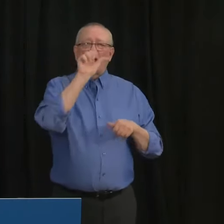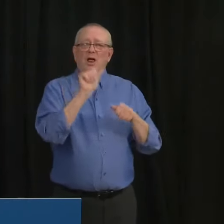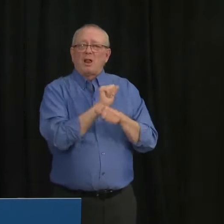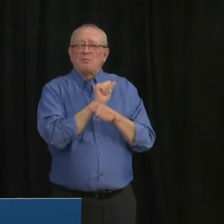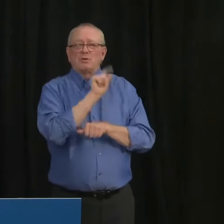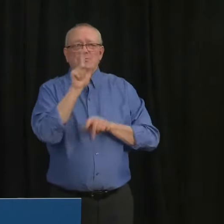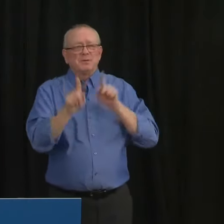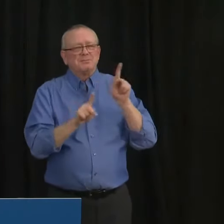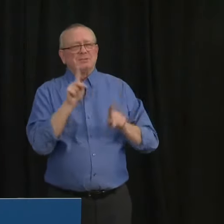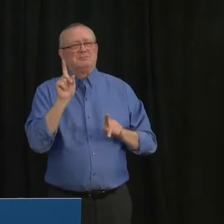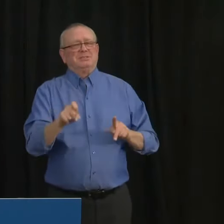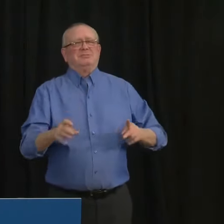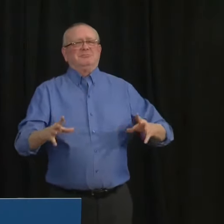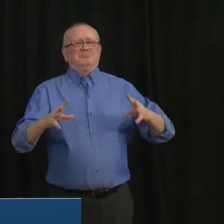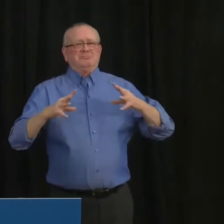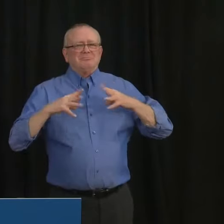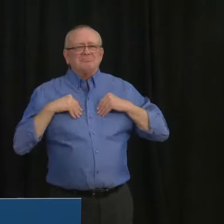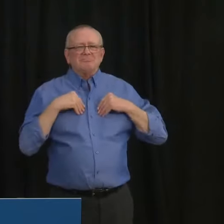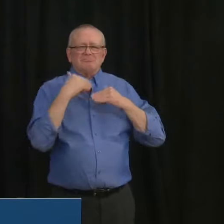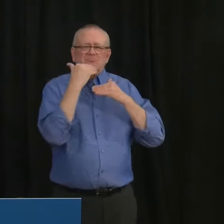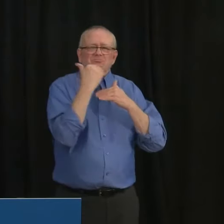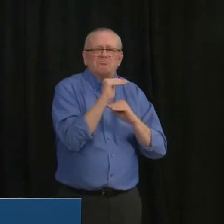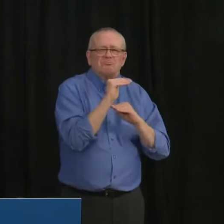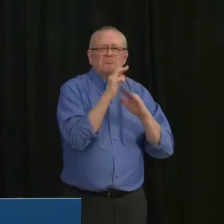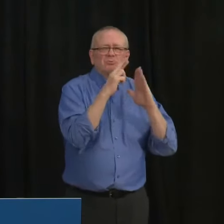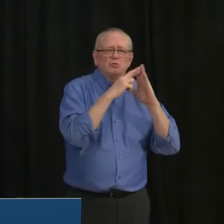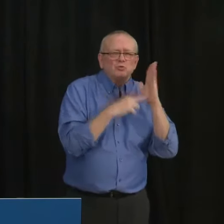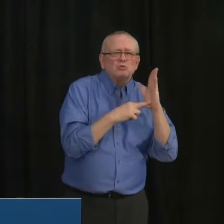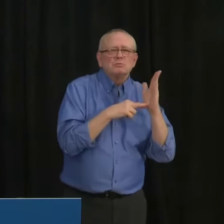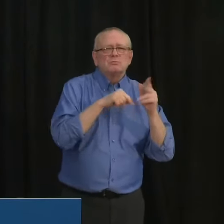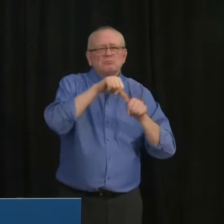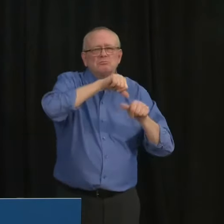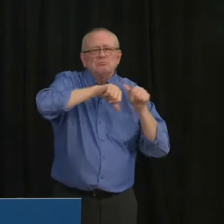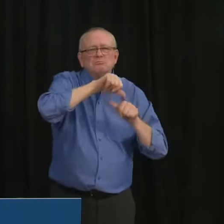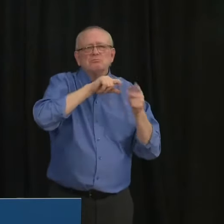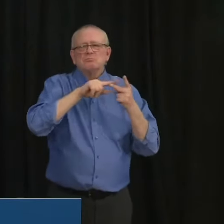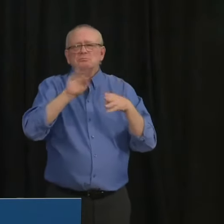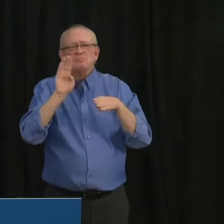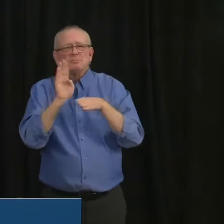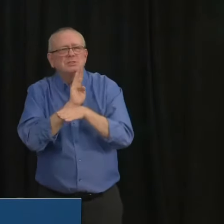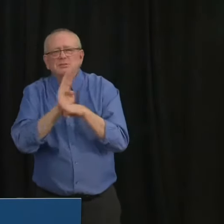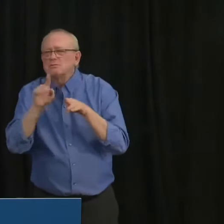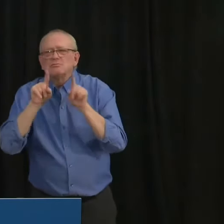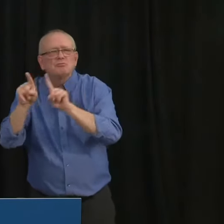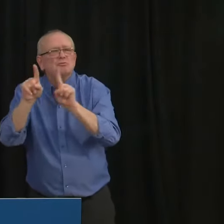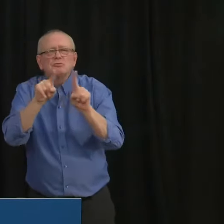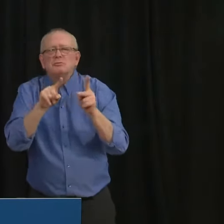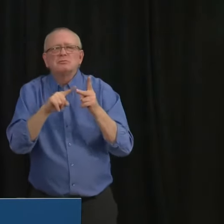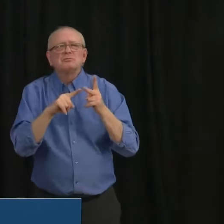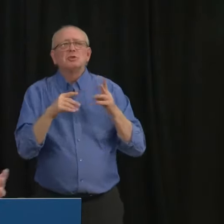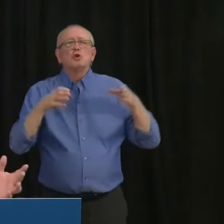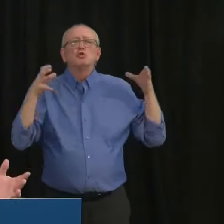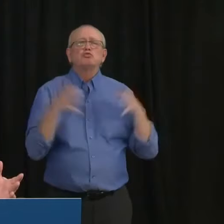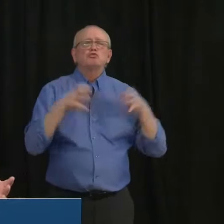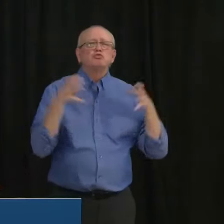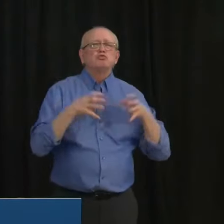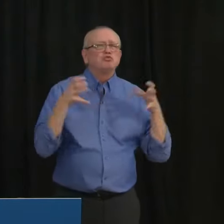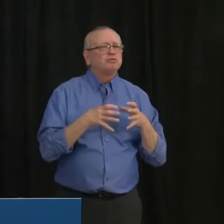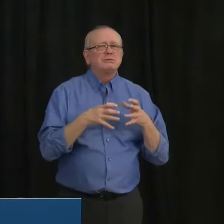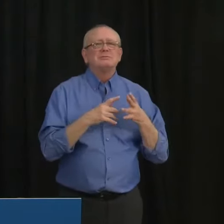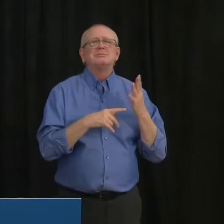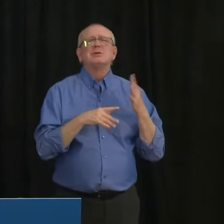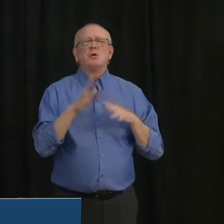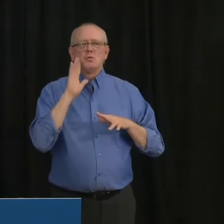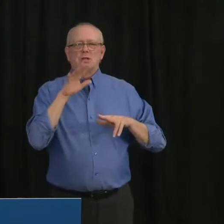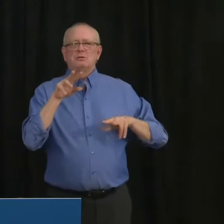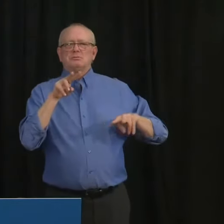restrictions on gatherings, on businesses, on places of worship will be evaluated after three weeks. If we see a significant drop in